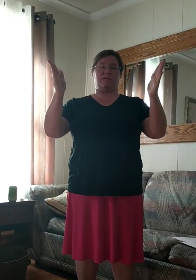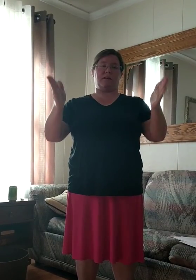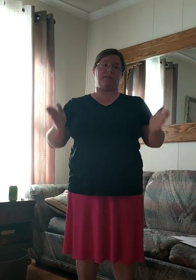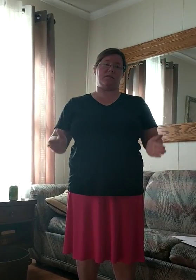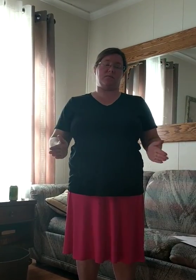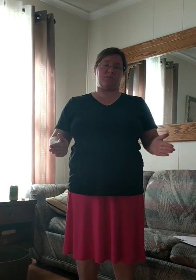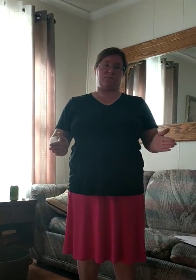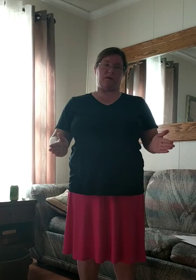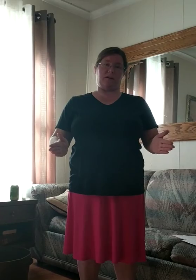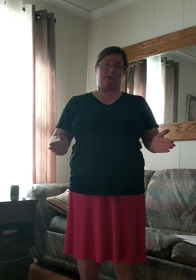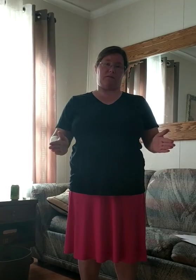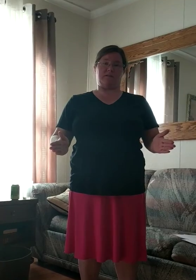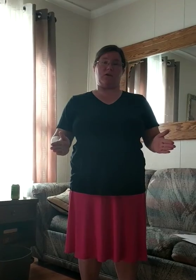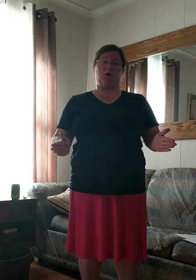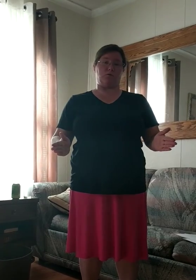hands. Bring it down. That's altar.